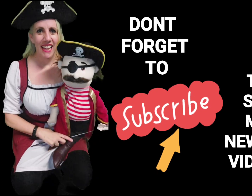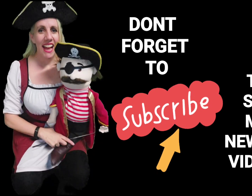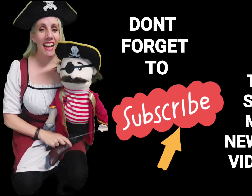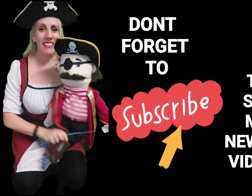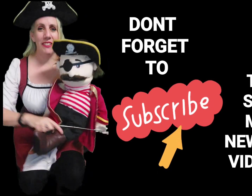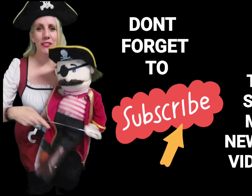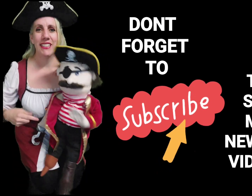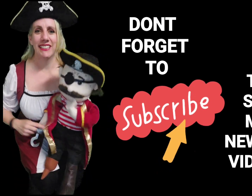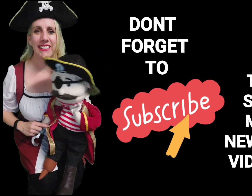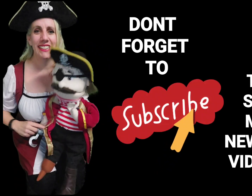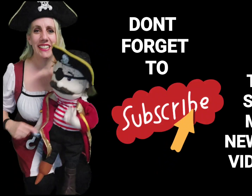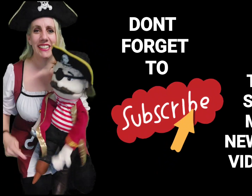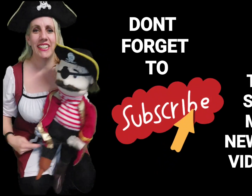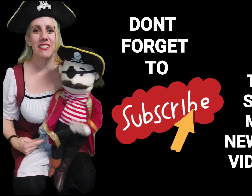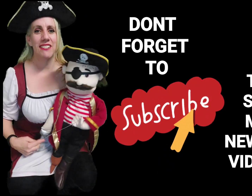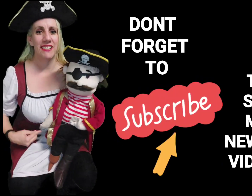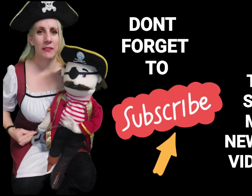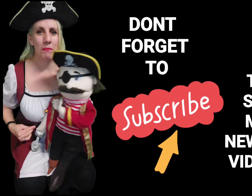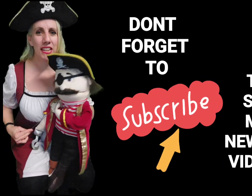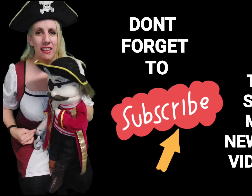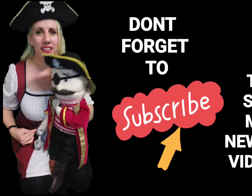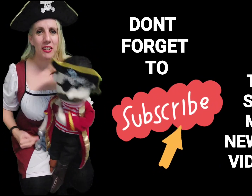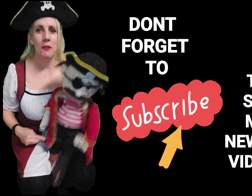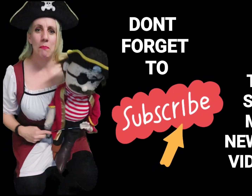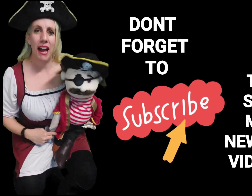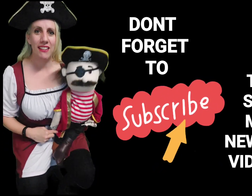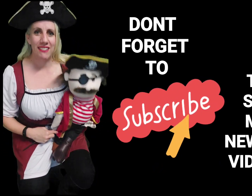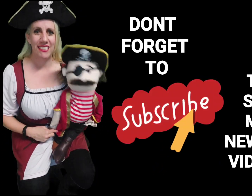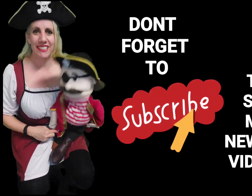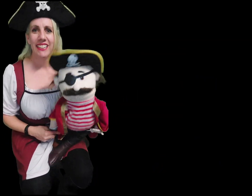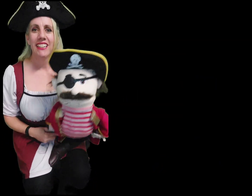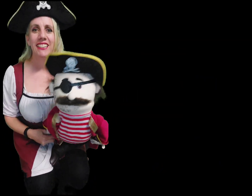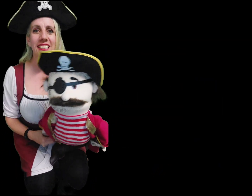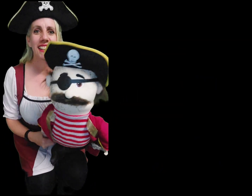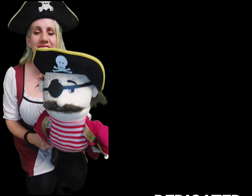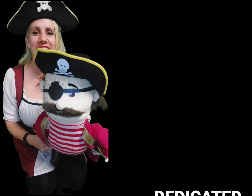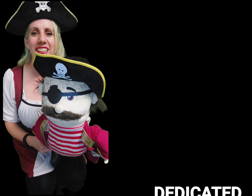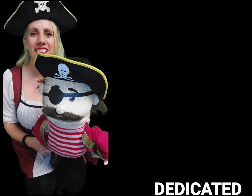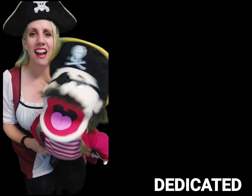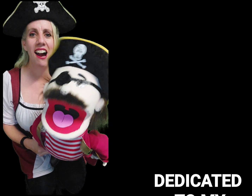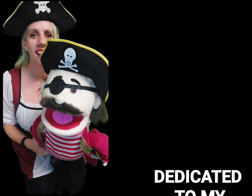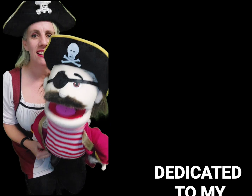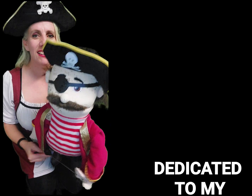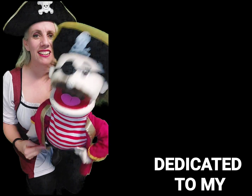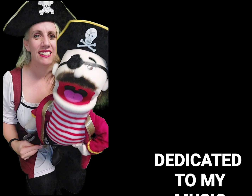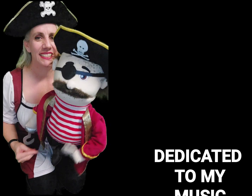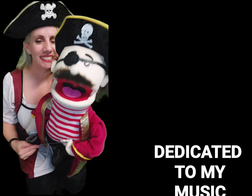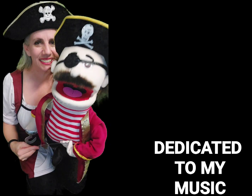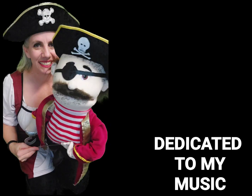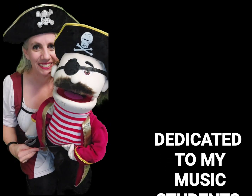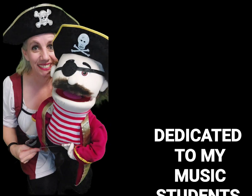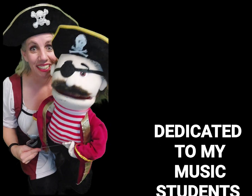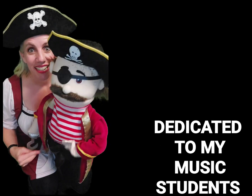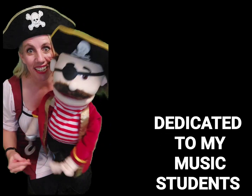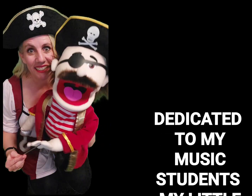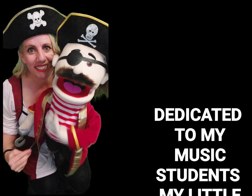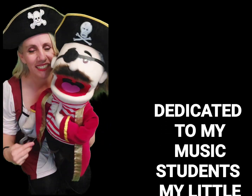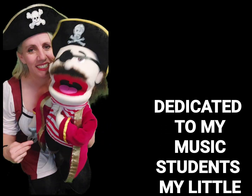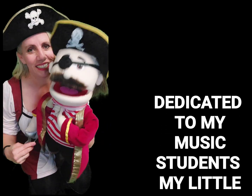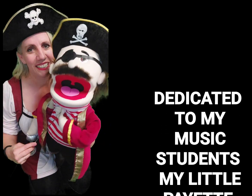As you can see, here is where I am. Right here. Oh, that's me. That's me.